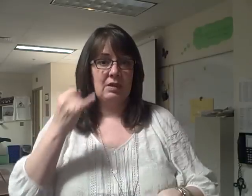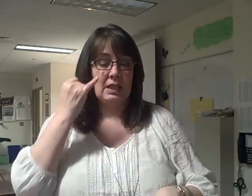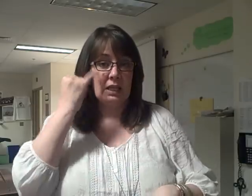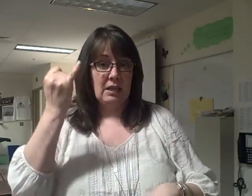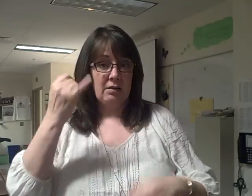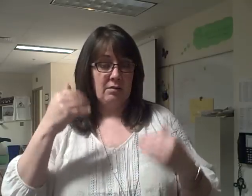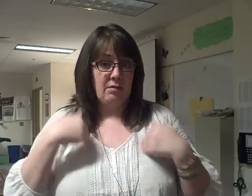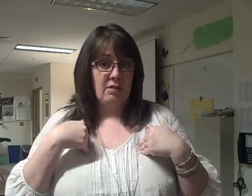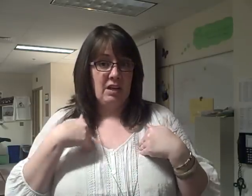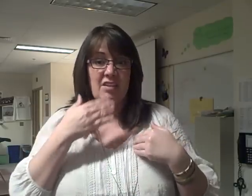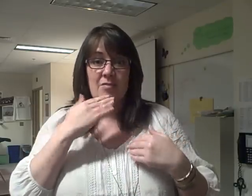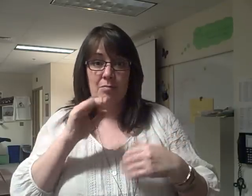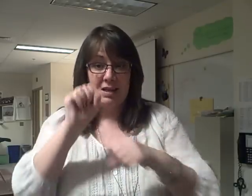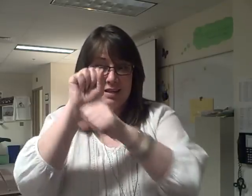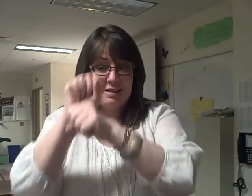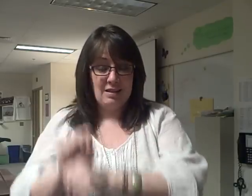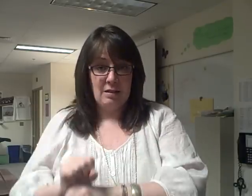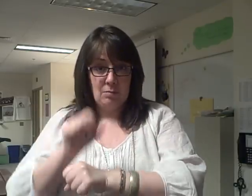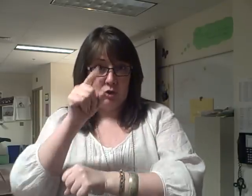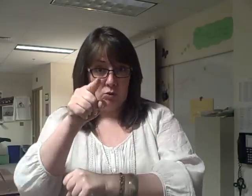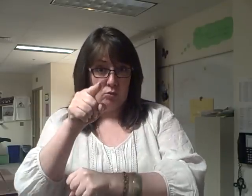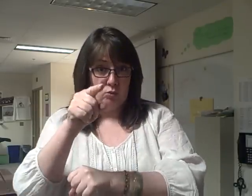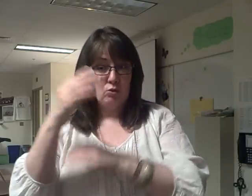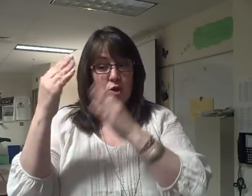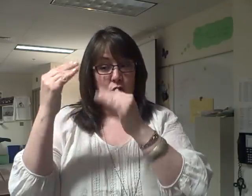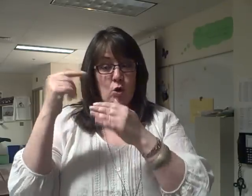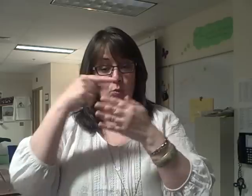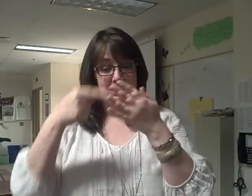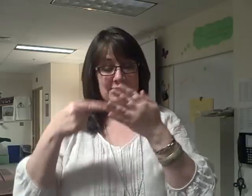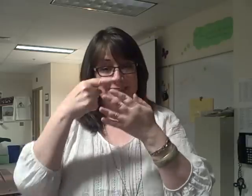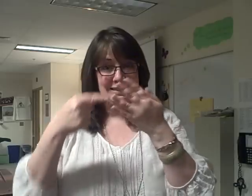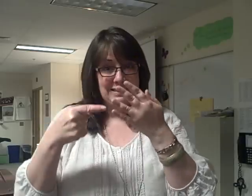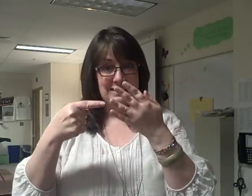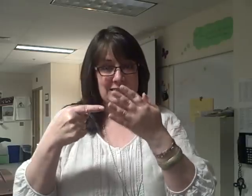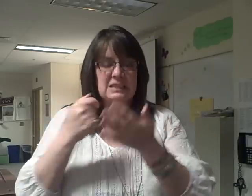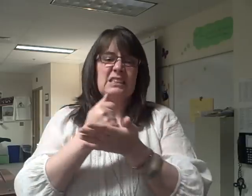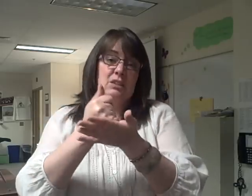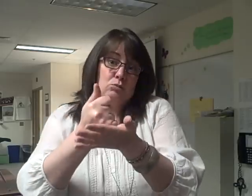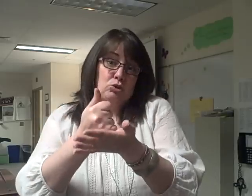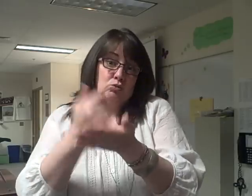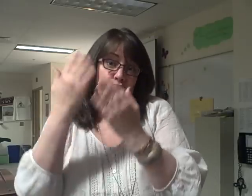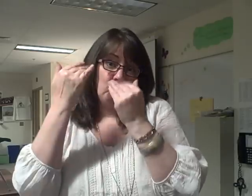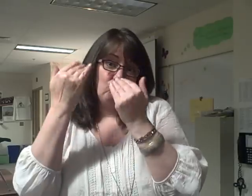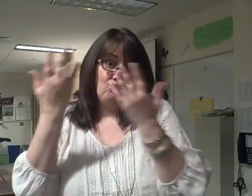I can't do it I do